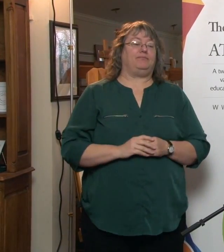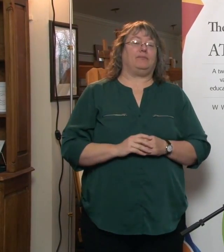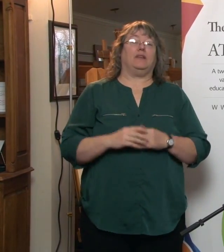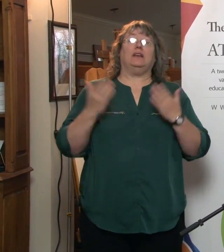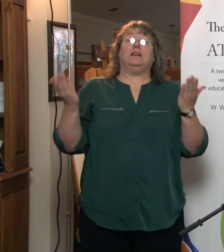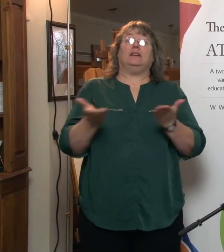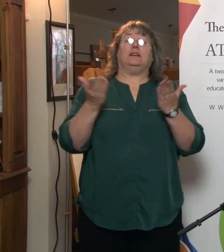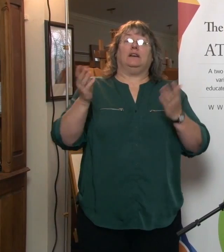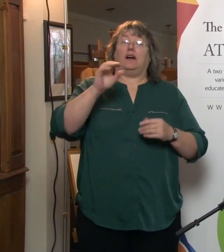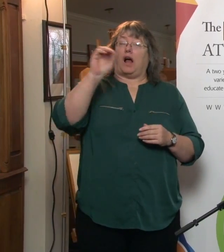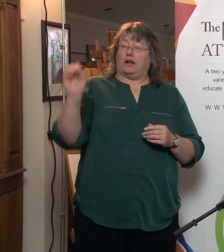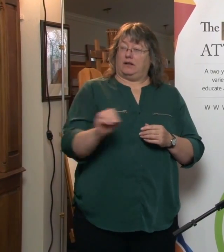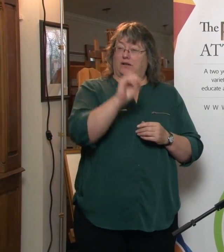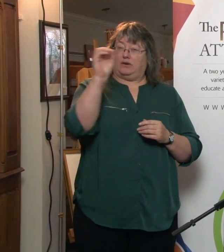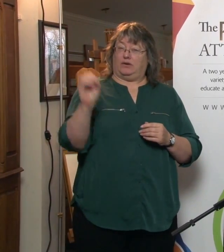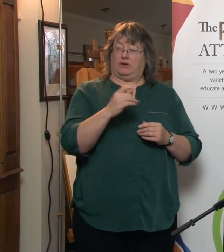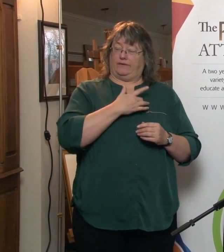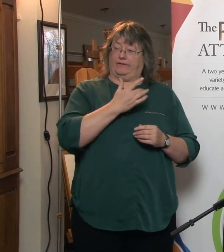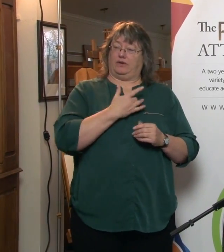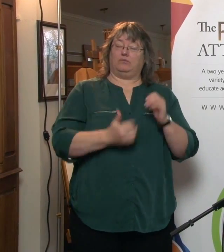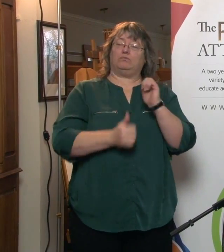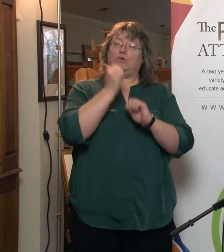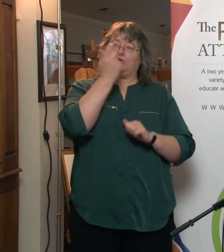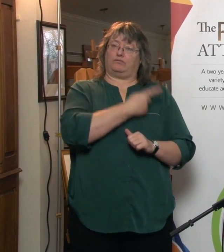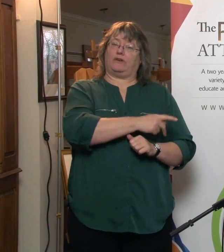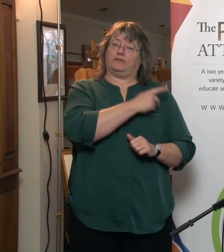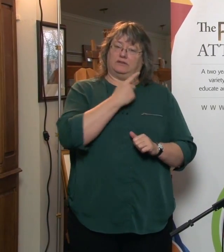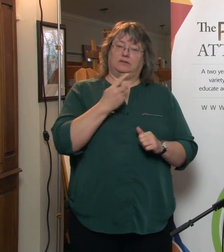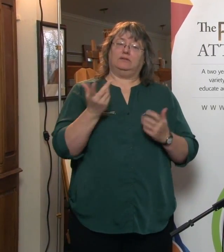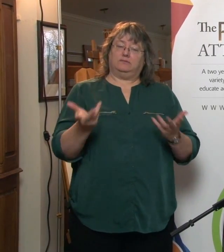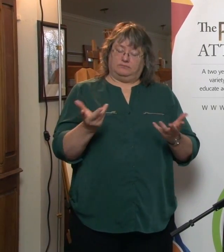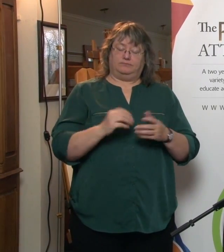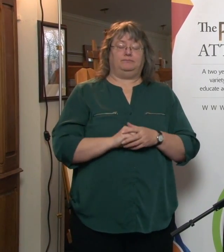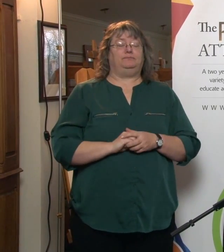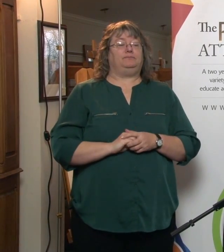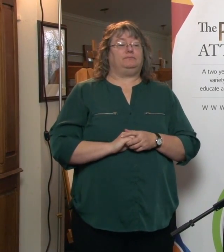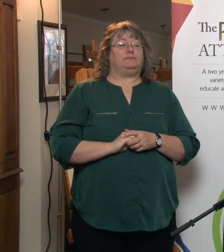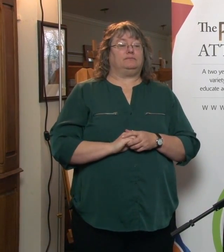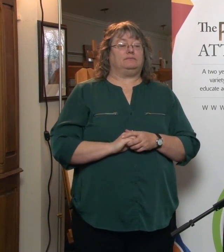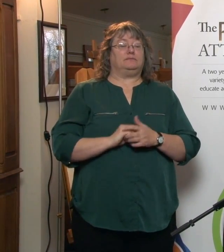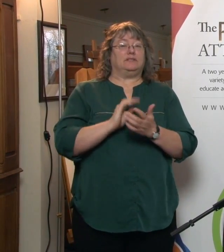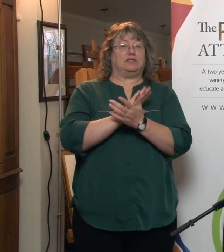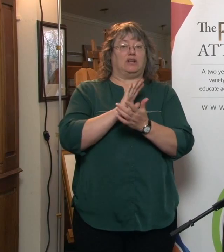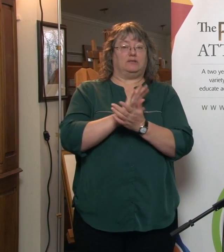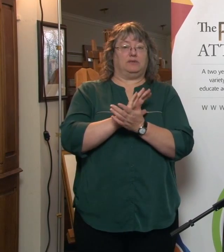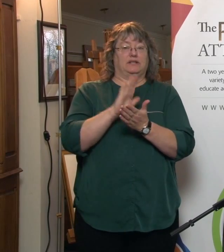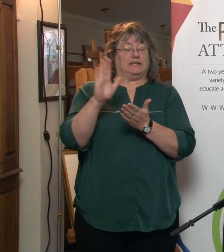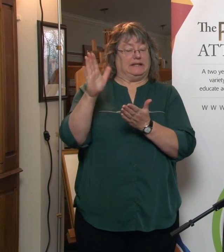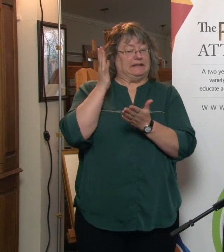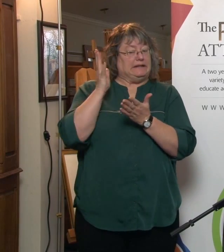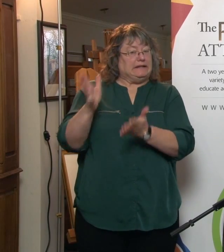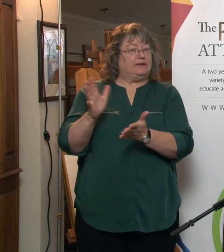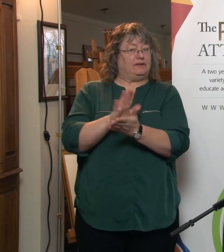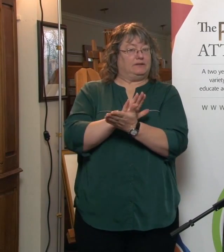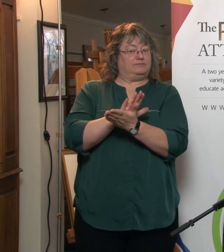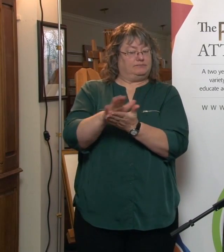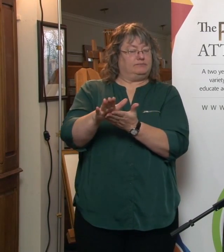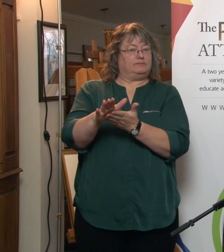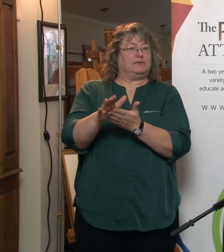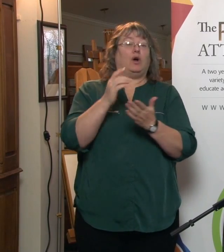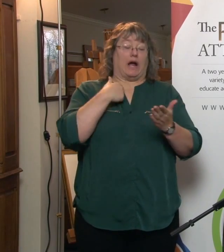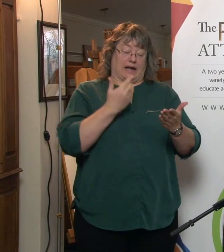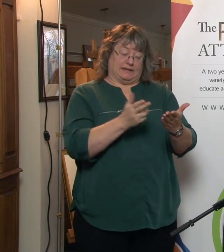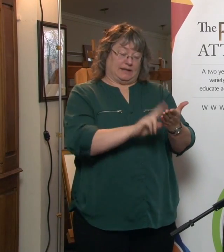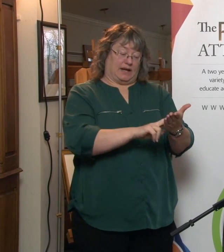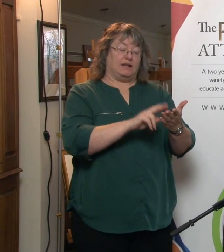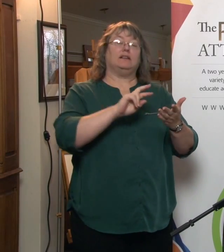Ontario, and I believe in most other provinces, is to leave the document clean so that it is effective as soon